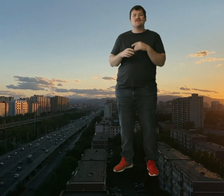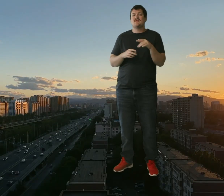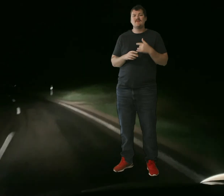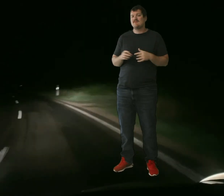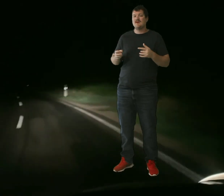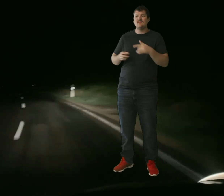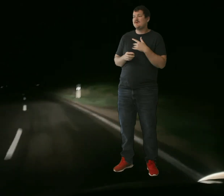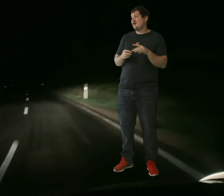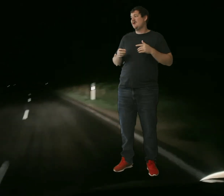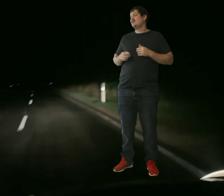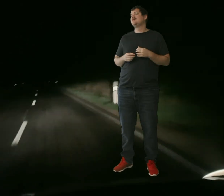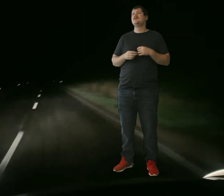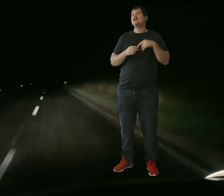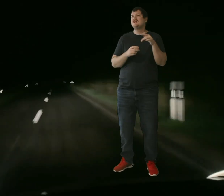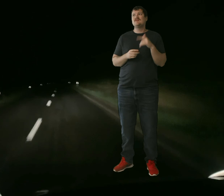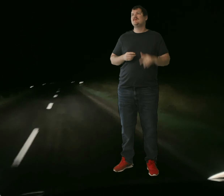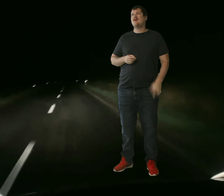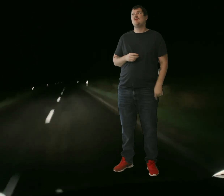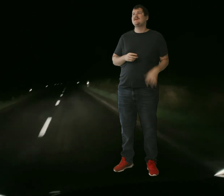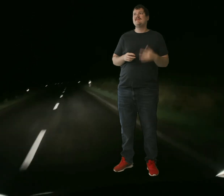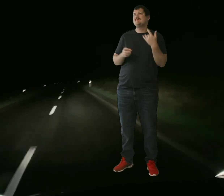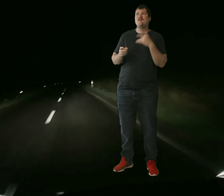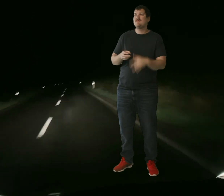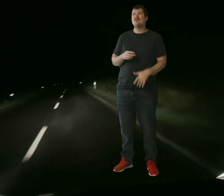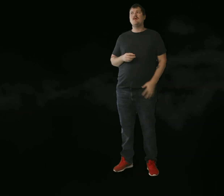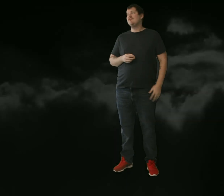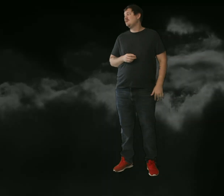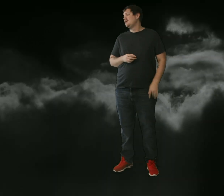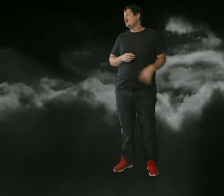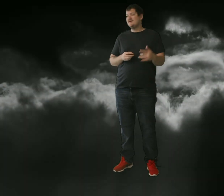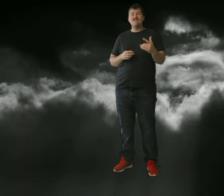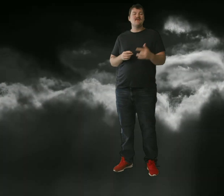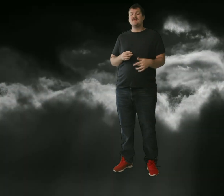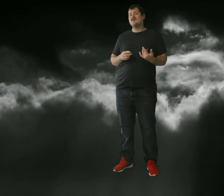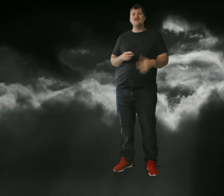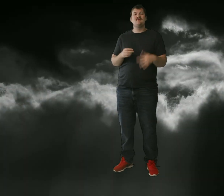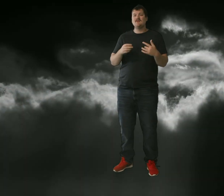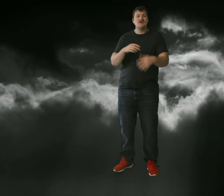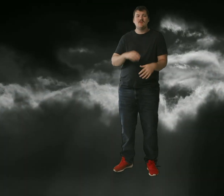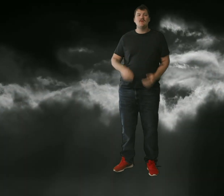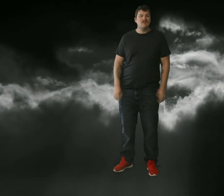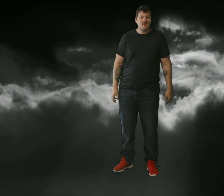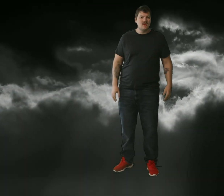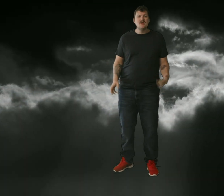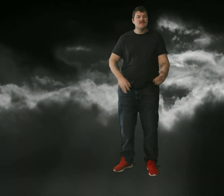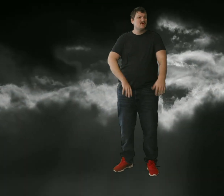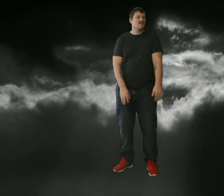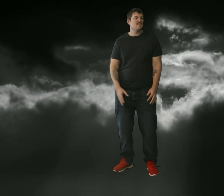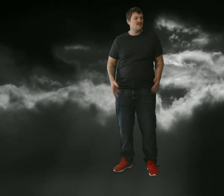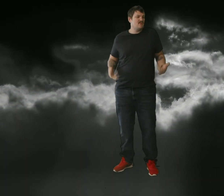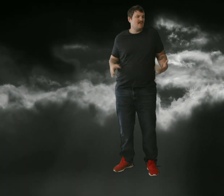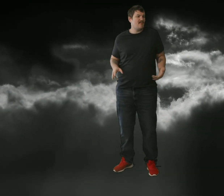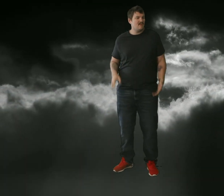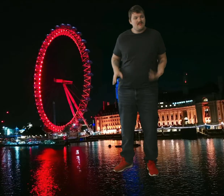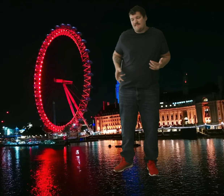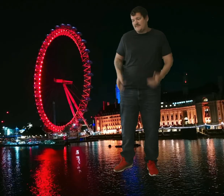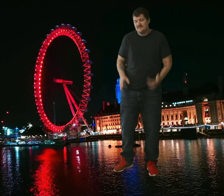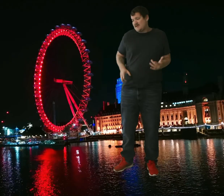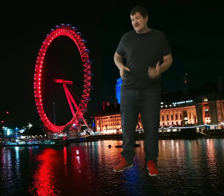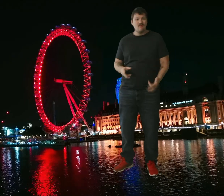yours, you can never compare who we are I can't start off slow, respect someone I don't know I'm the tasty part of the kill with my ducks in a row Just because everyone has to flex for the fans I don't have